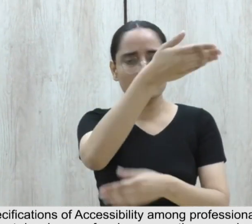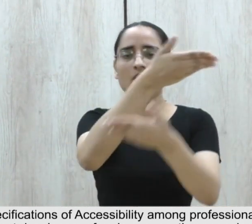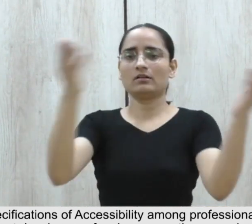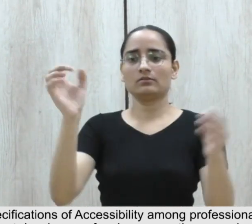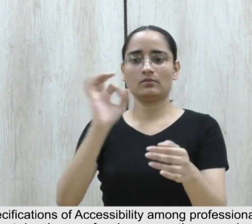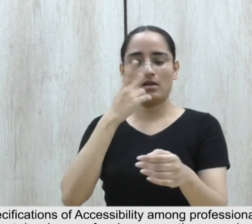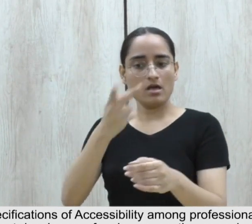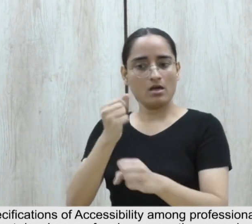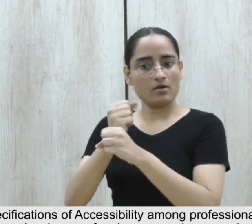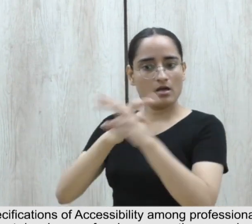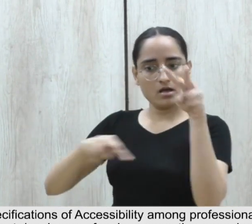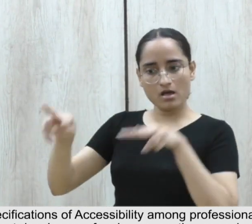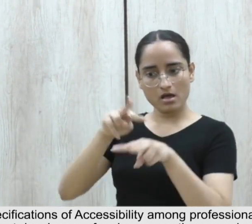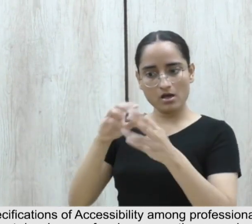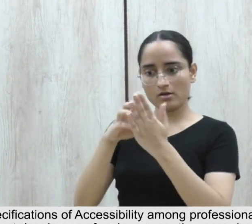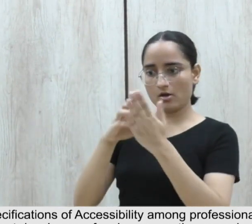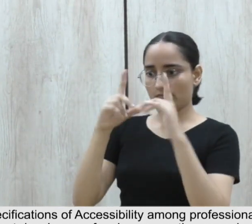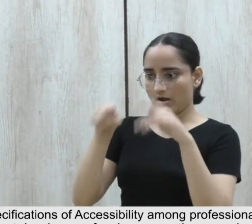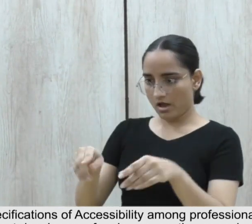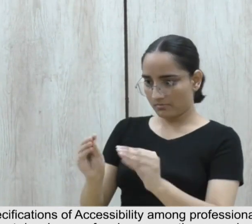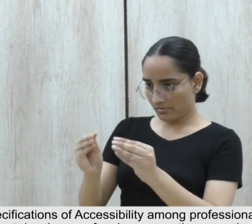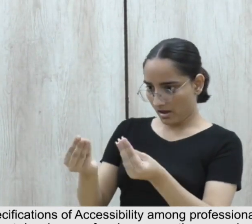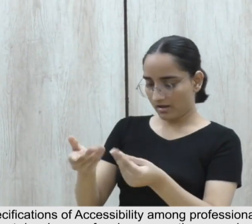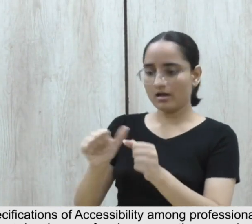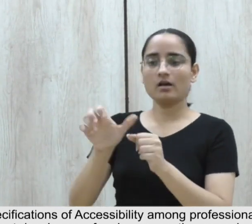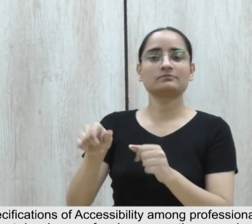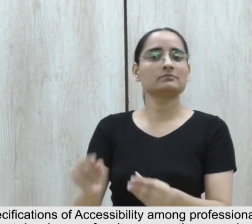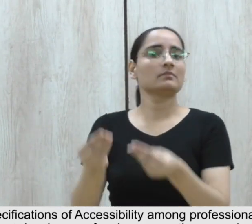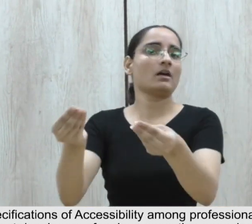of various executing agencies has been launched.